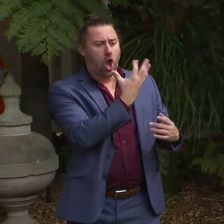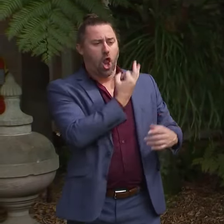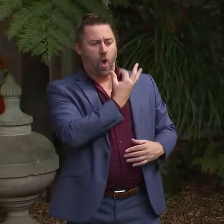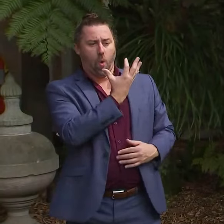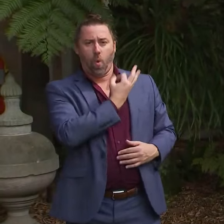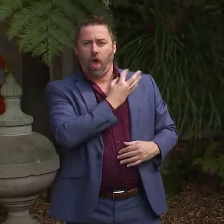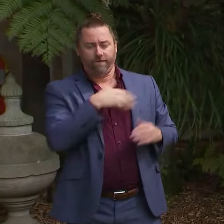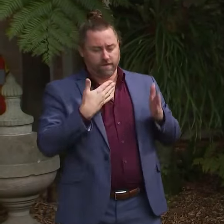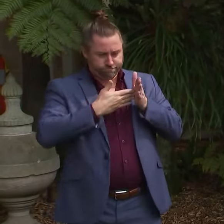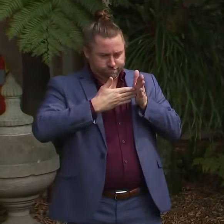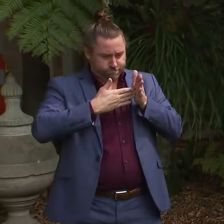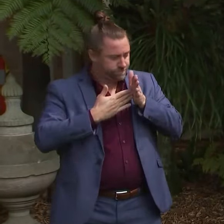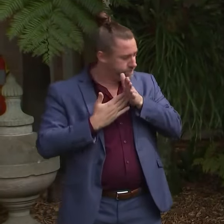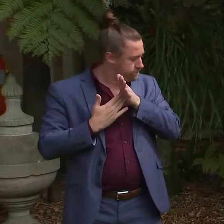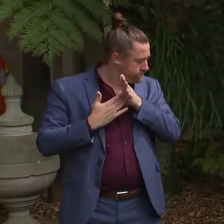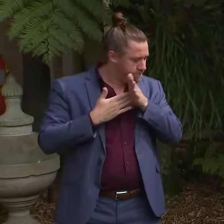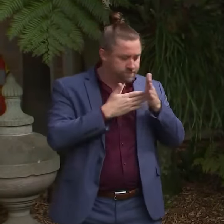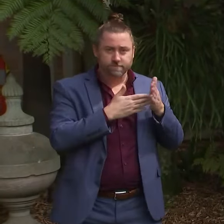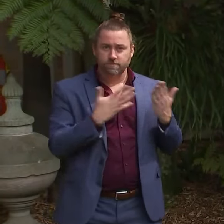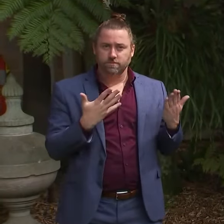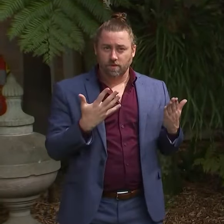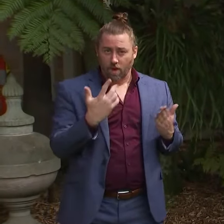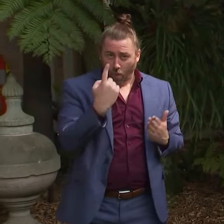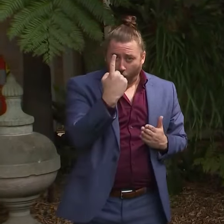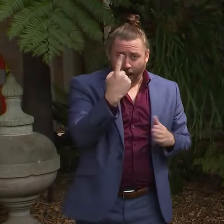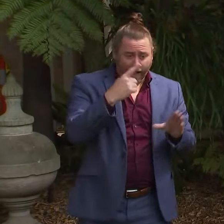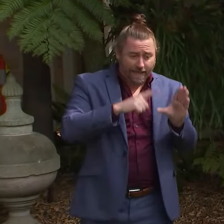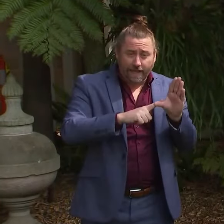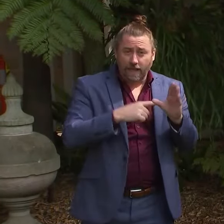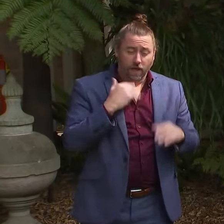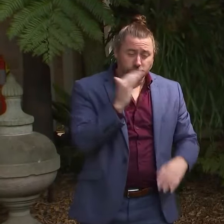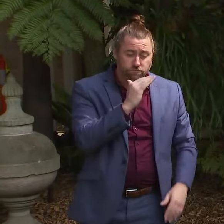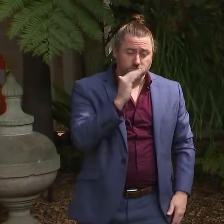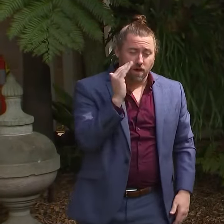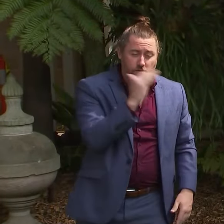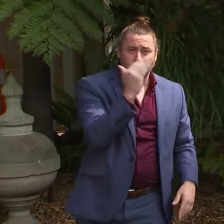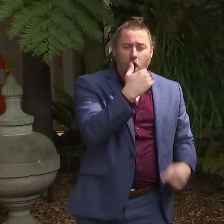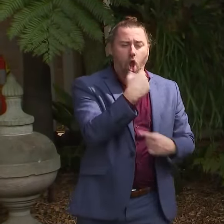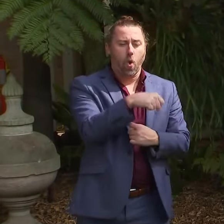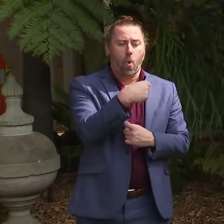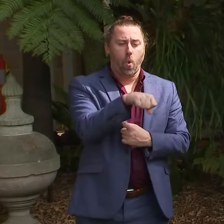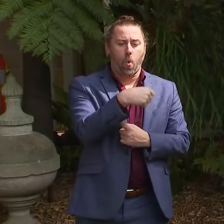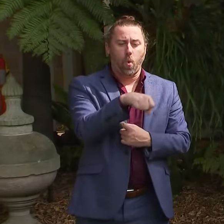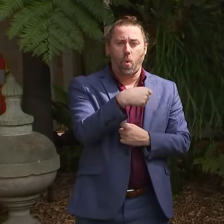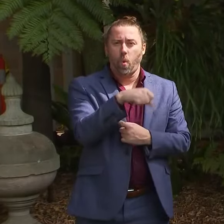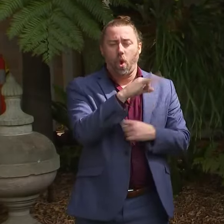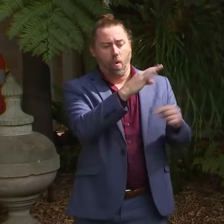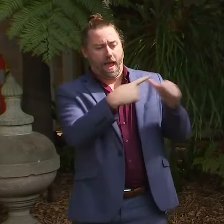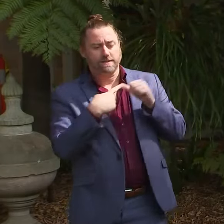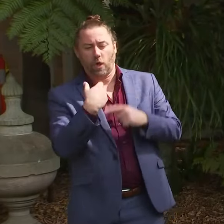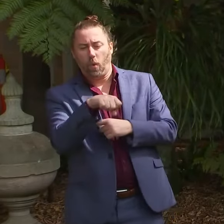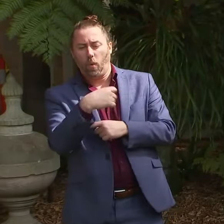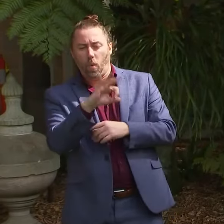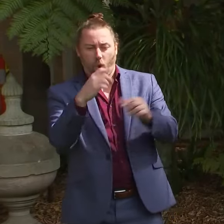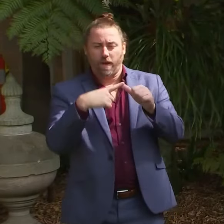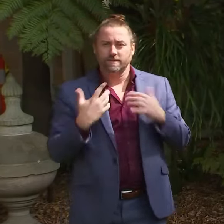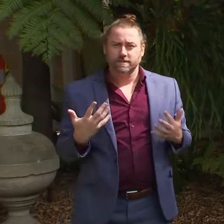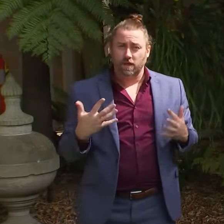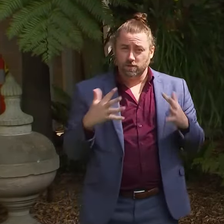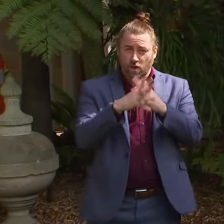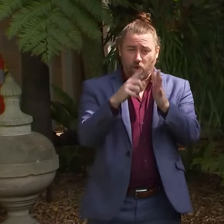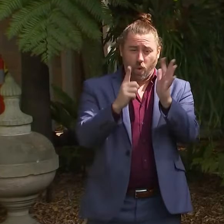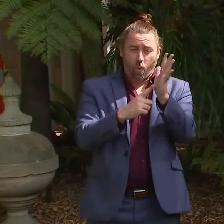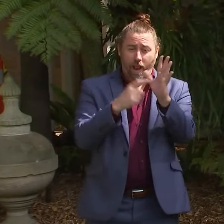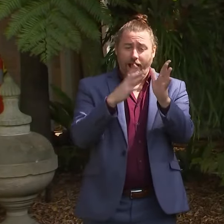over a year for that support. That's what should have happened. So, any questions, any criticism around Well Camp should be